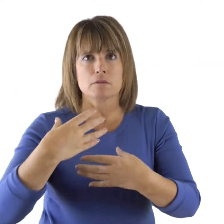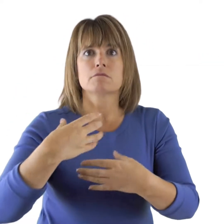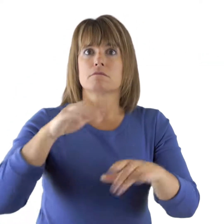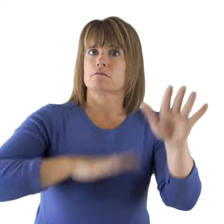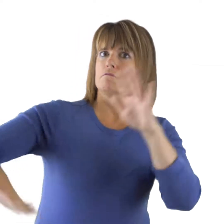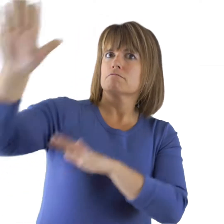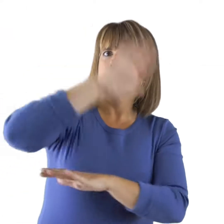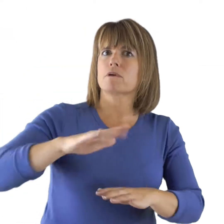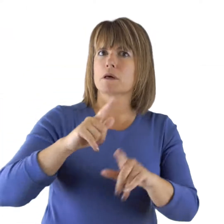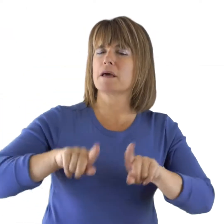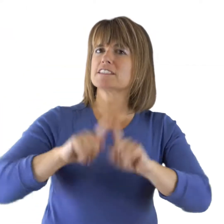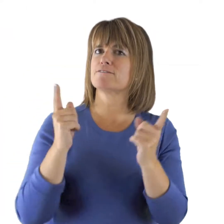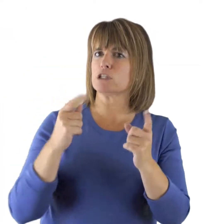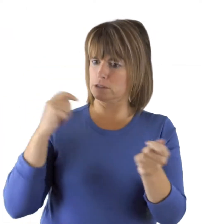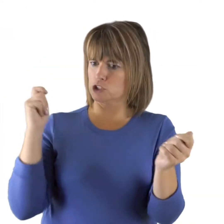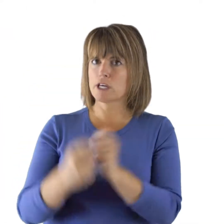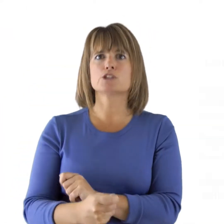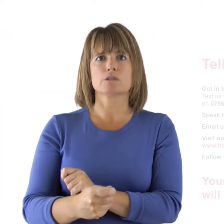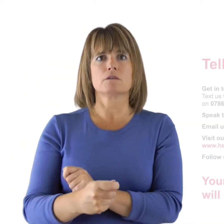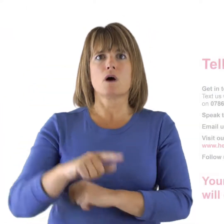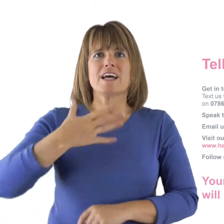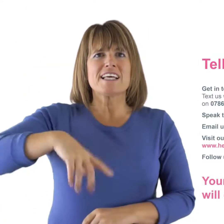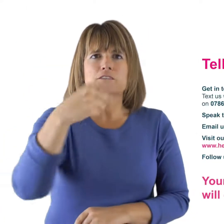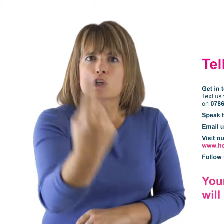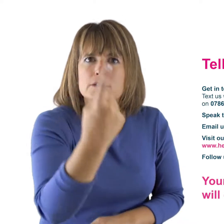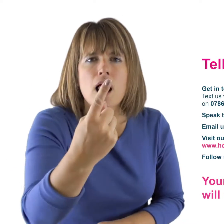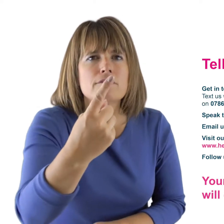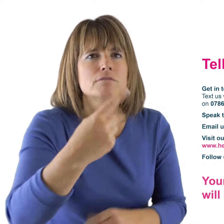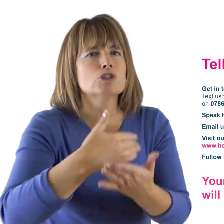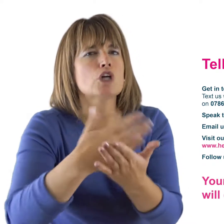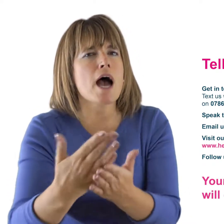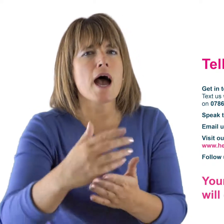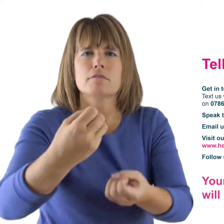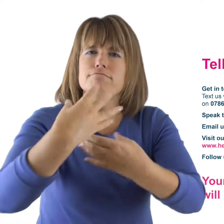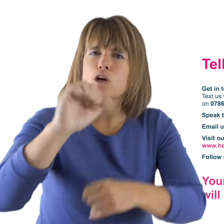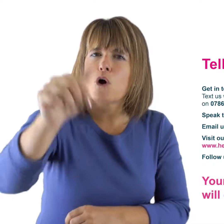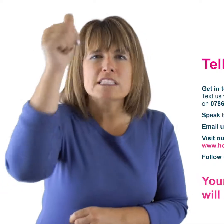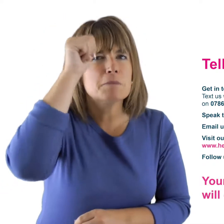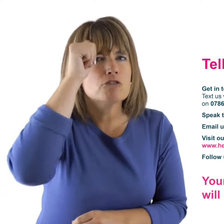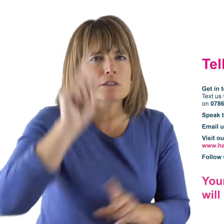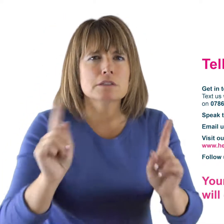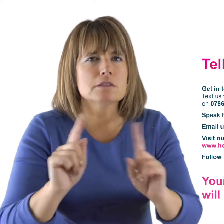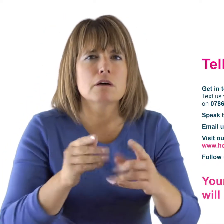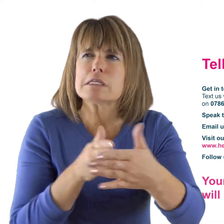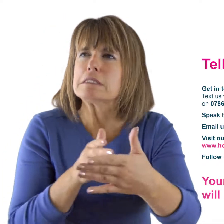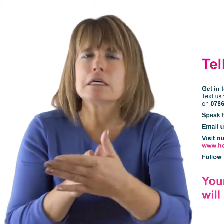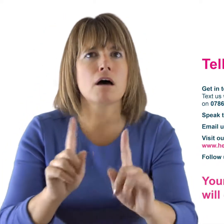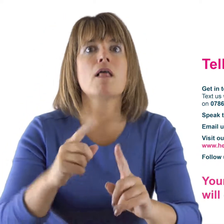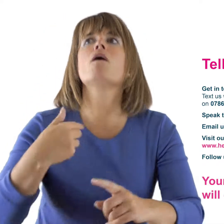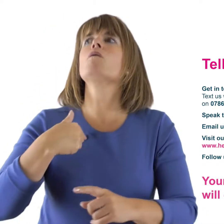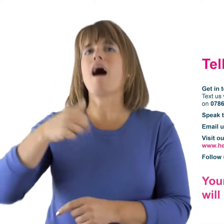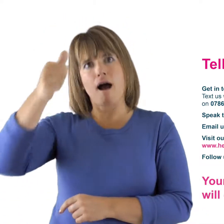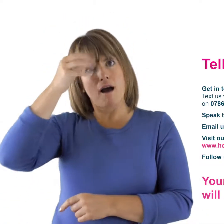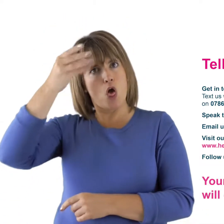One of the simplest ways to contact us is online, where you can leave feedback using any device, including smartphones.